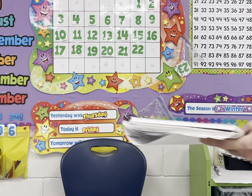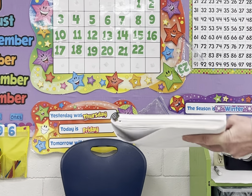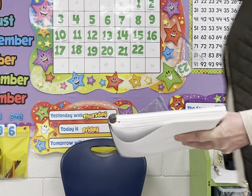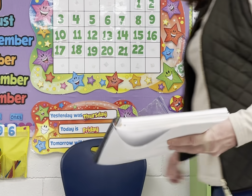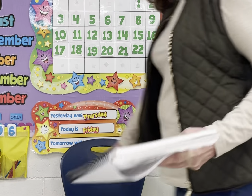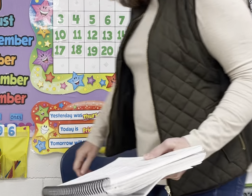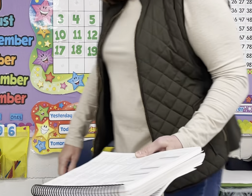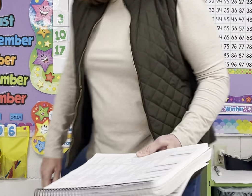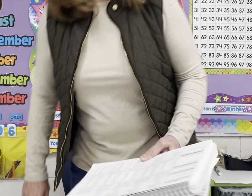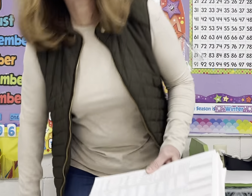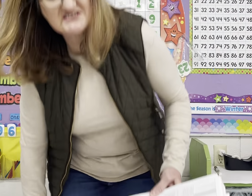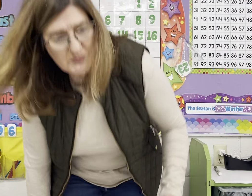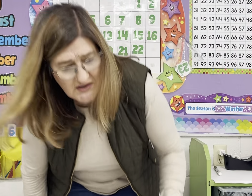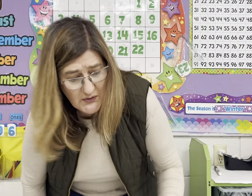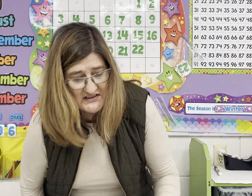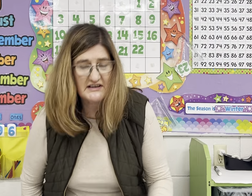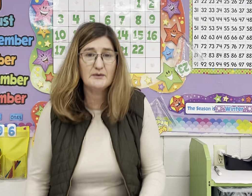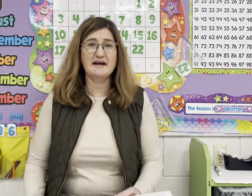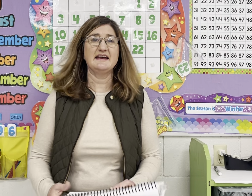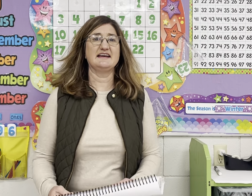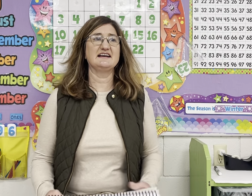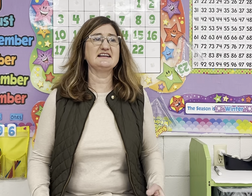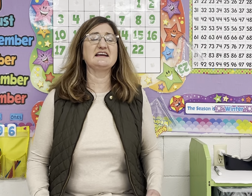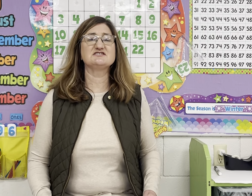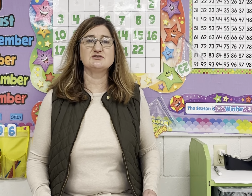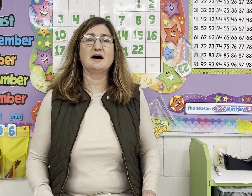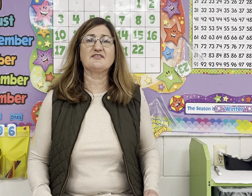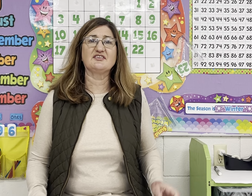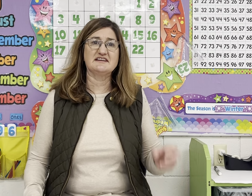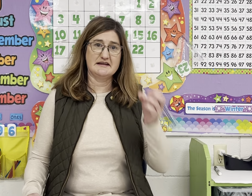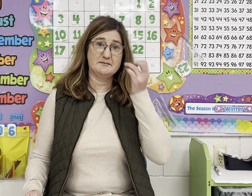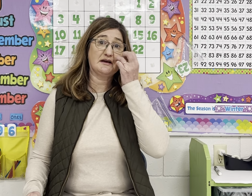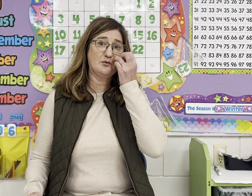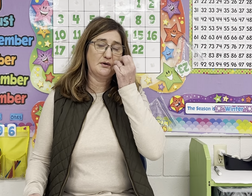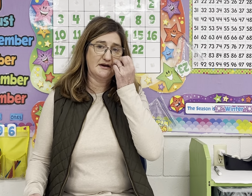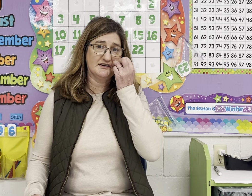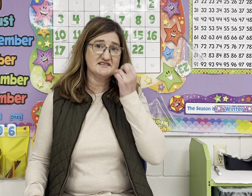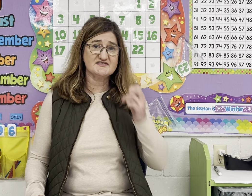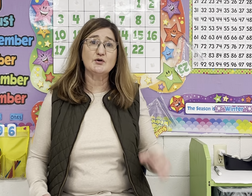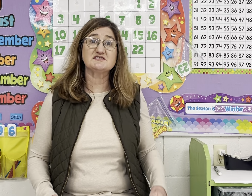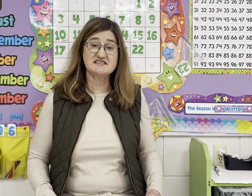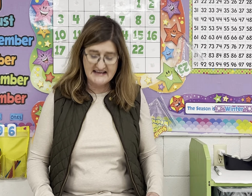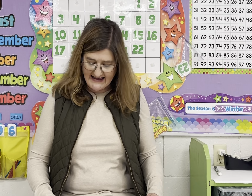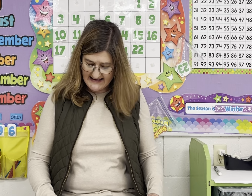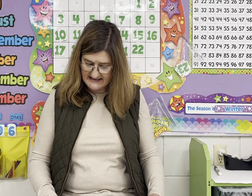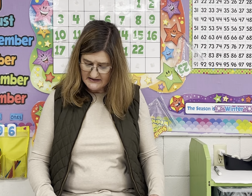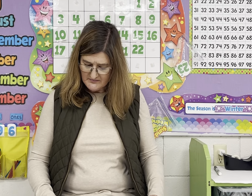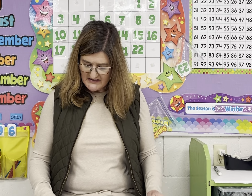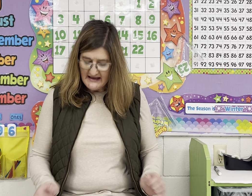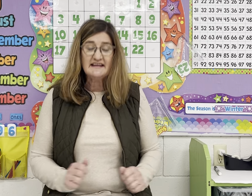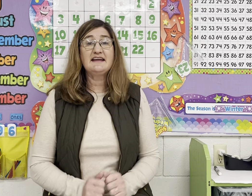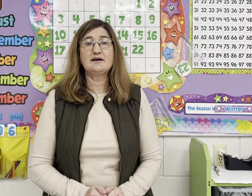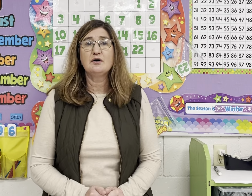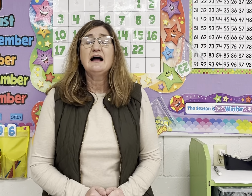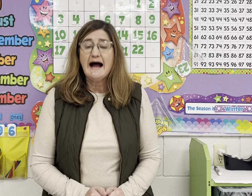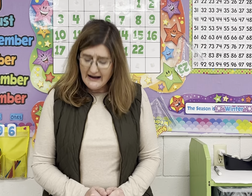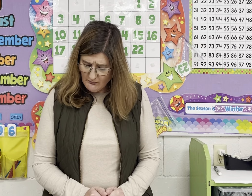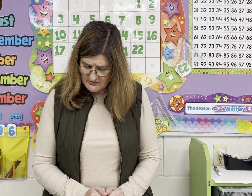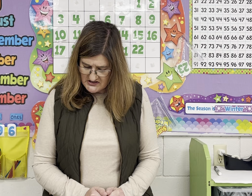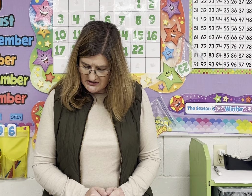All right, boys and girls, we're going to go ahead and do our phonemic awareness for today. Now, I want you